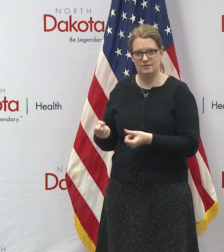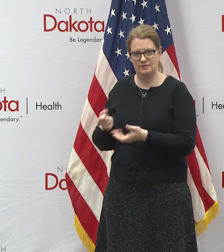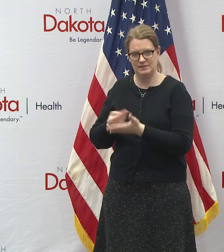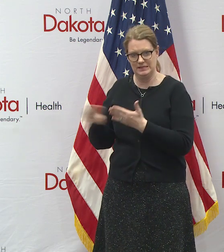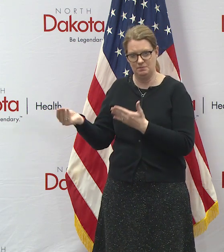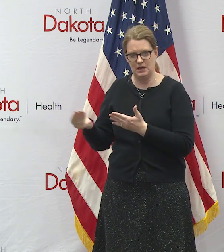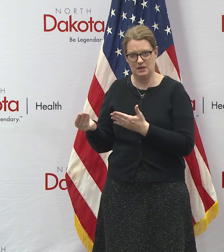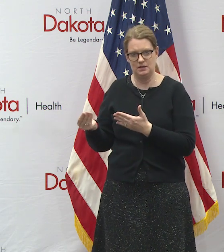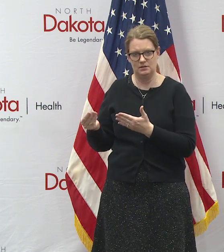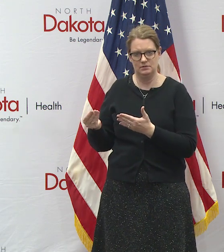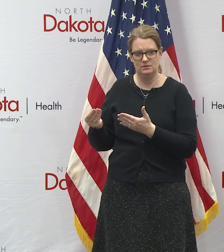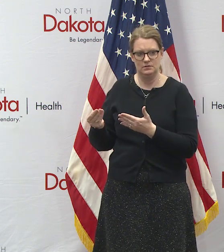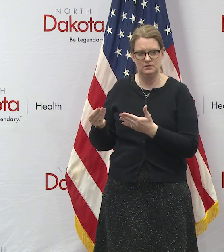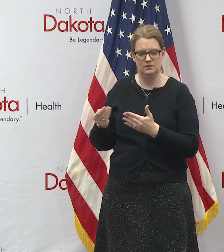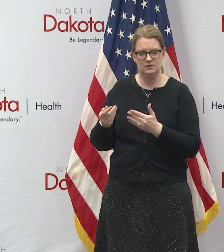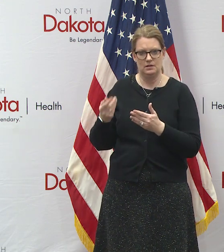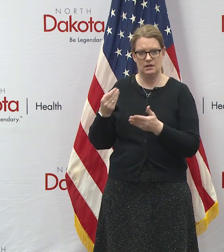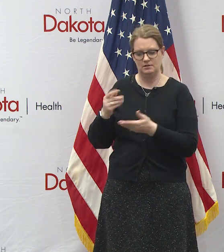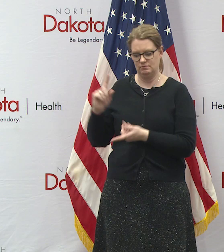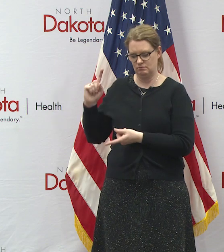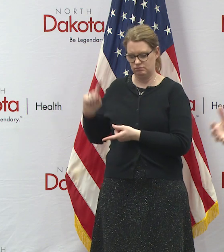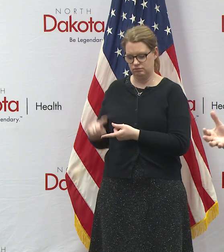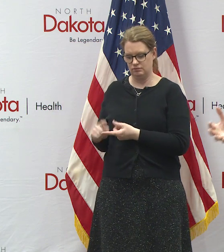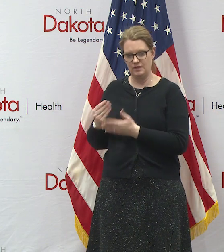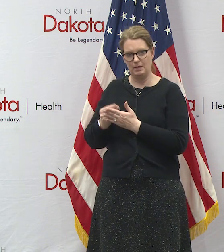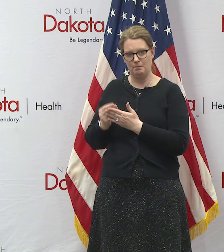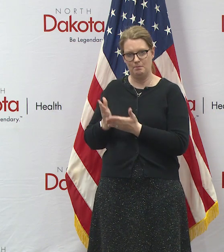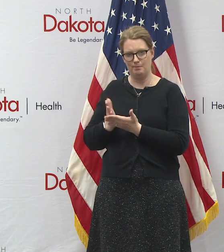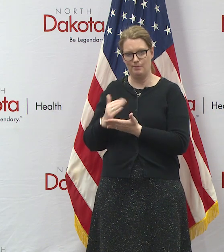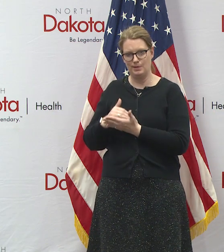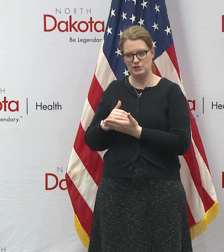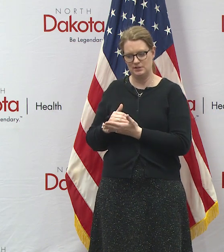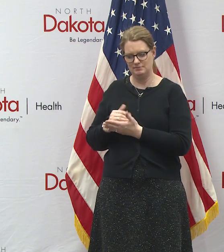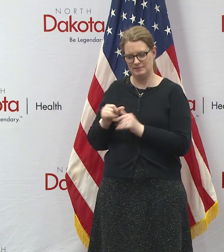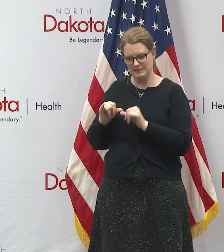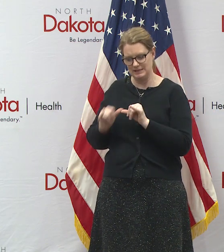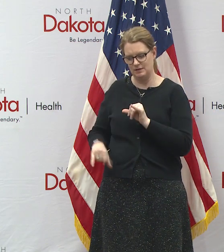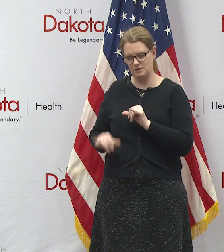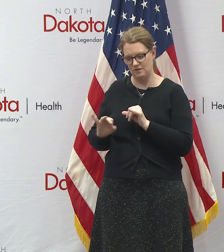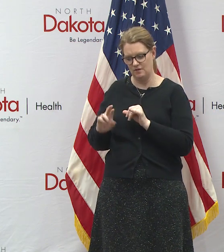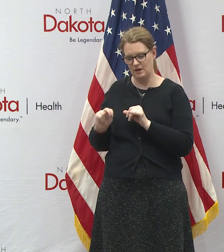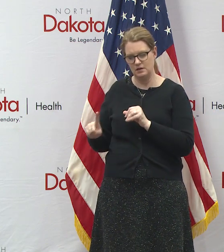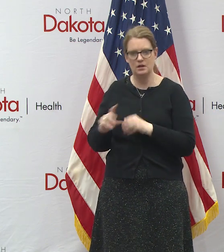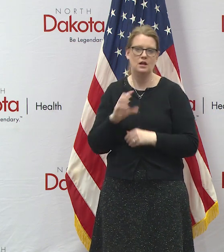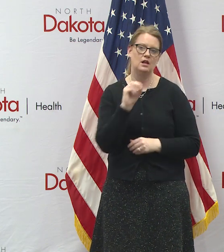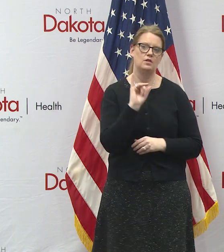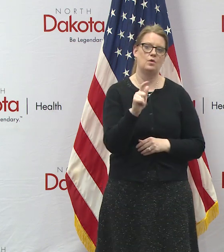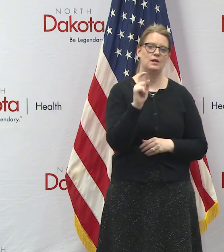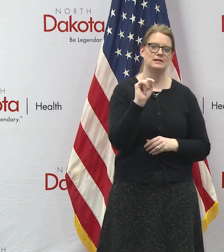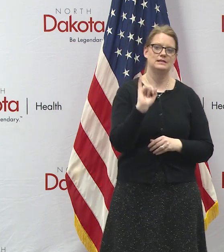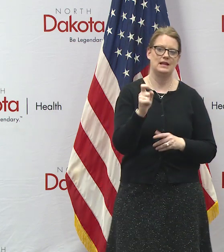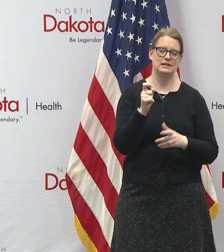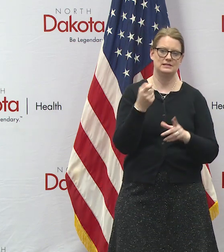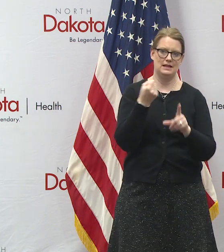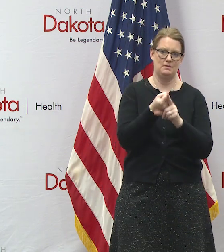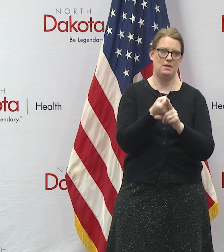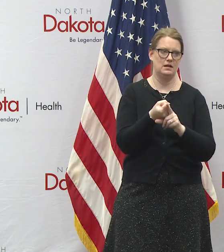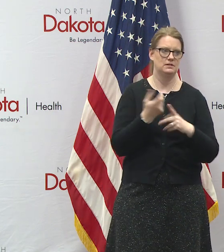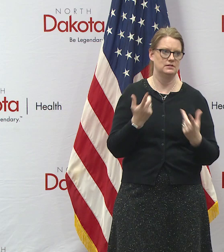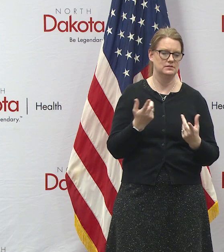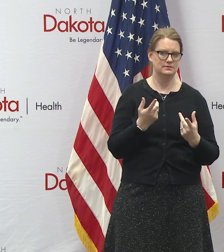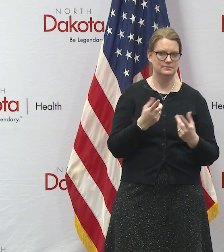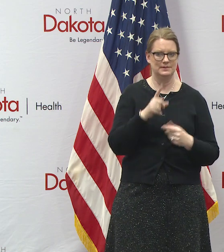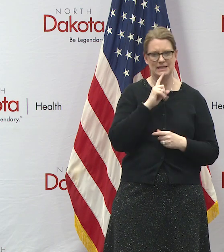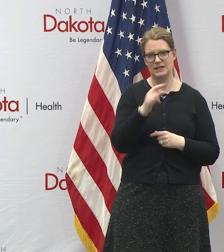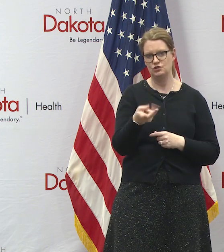the drawdown of budget stabilization and then it is as and separately what does the oil tax impact look like so it's it is actually